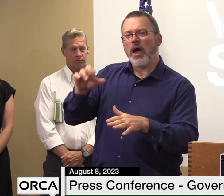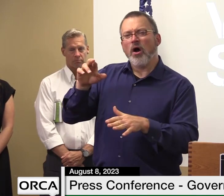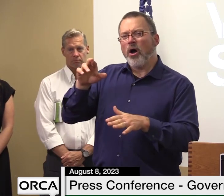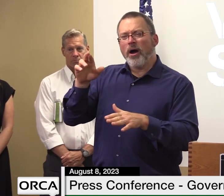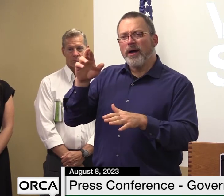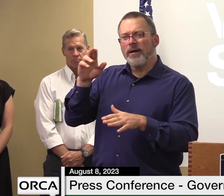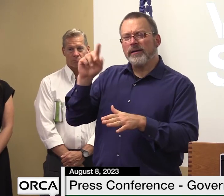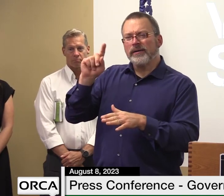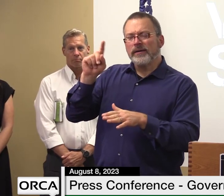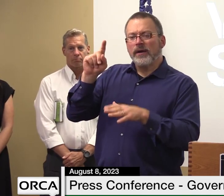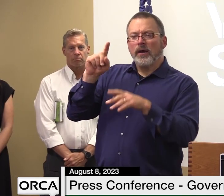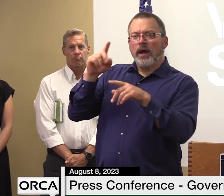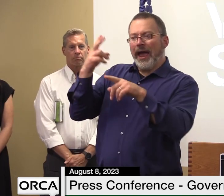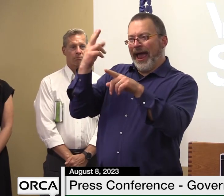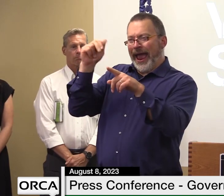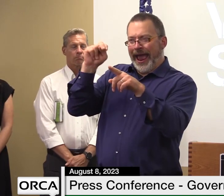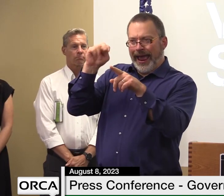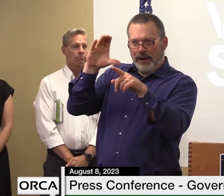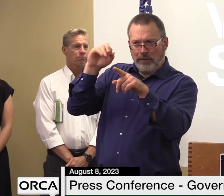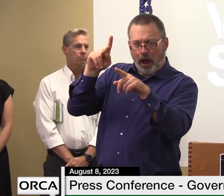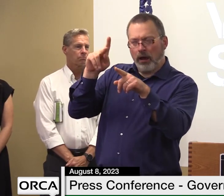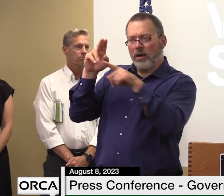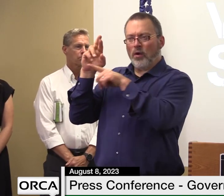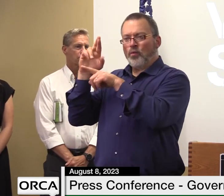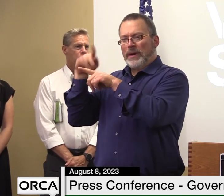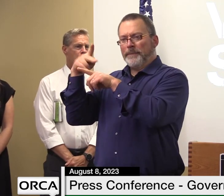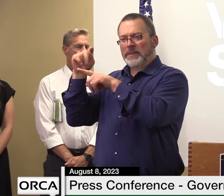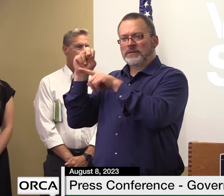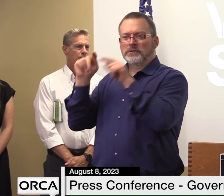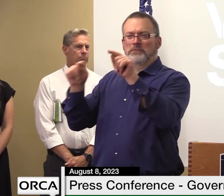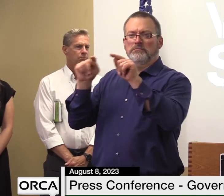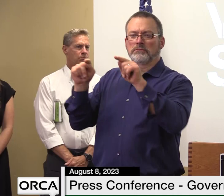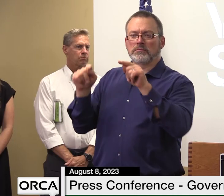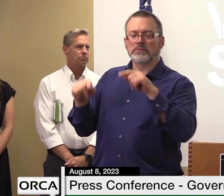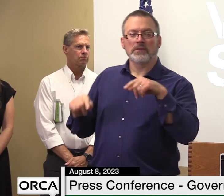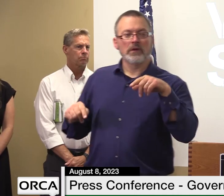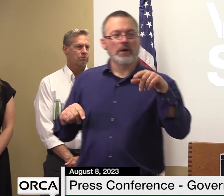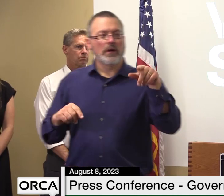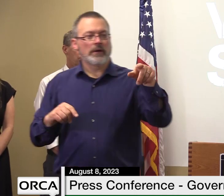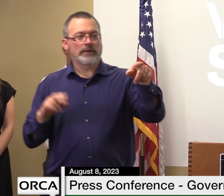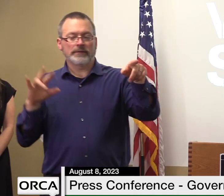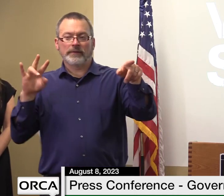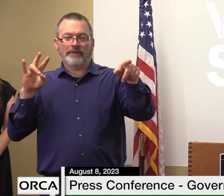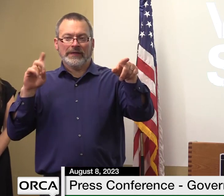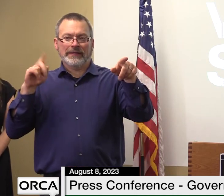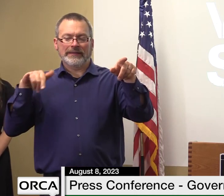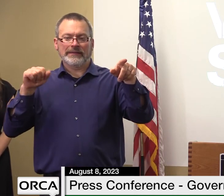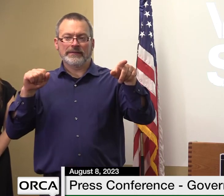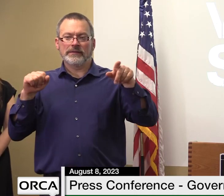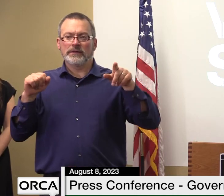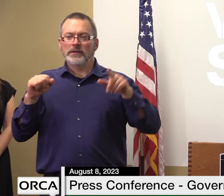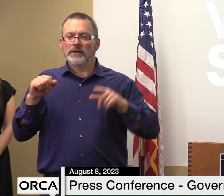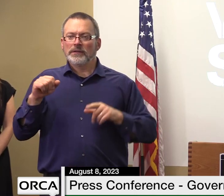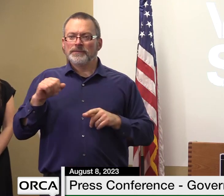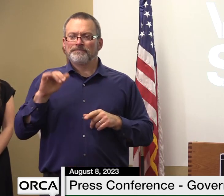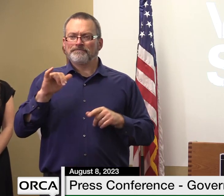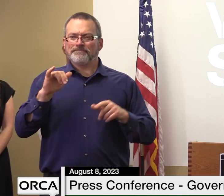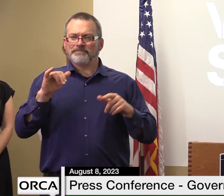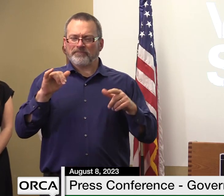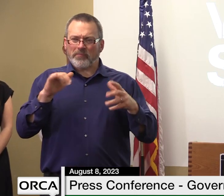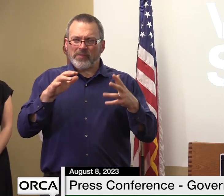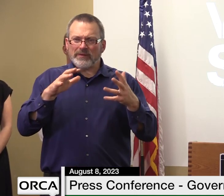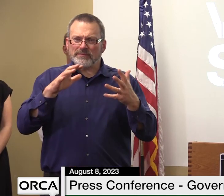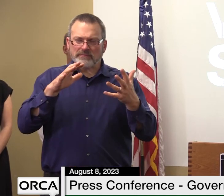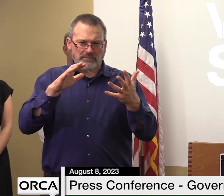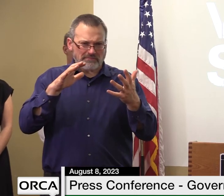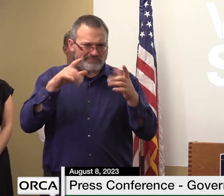to mind okay great thank you jenna could you also get information about the damage to the swift boat and how that occurred and whether yeah anecdotally it